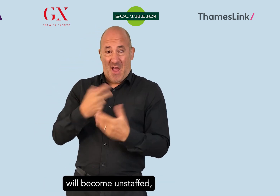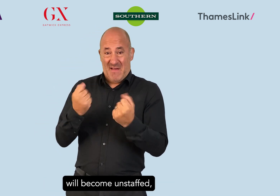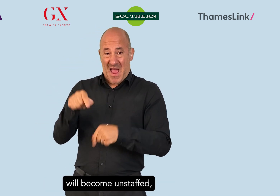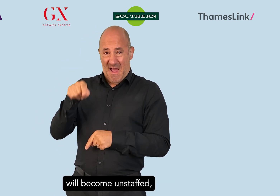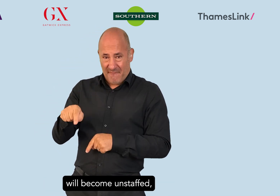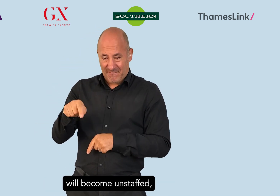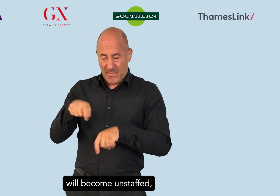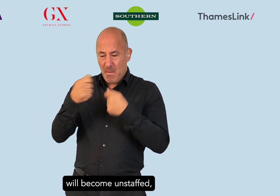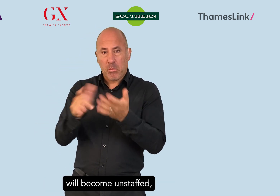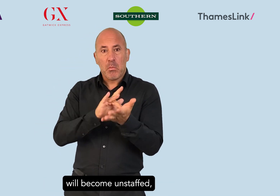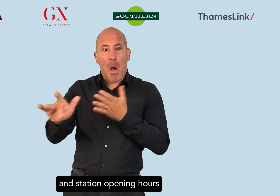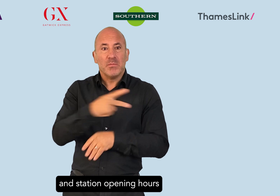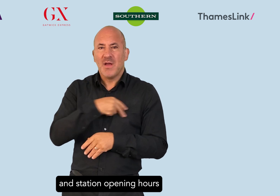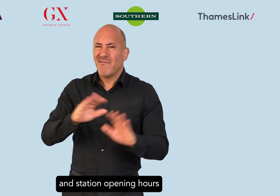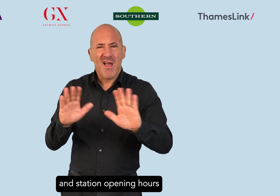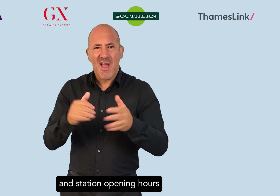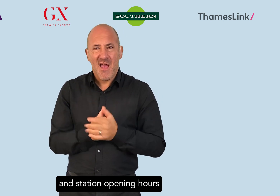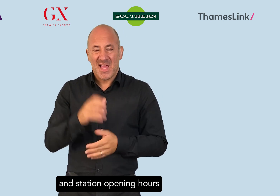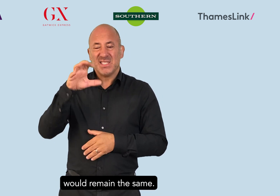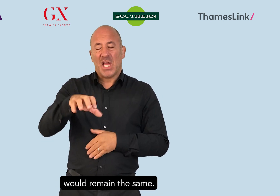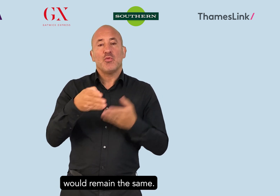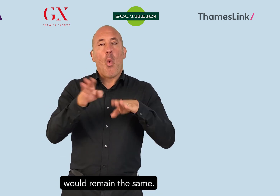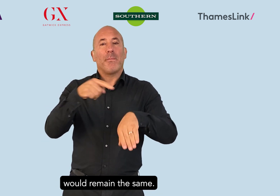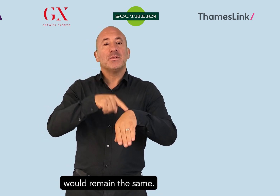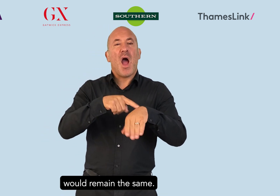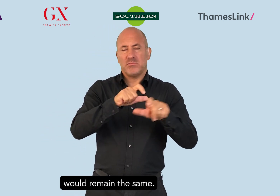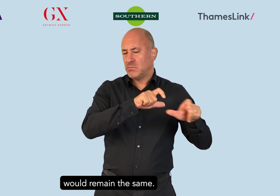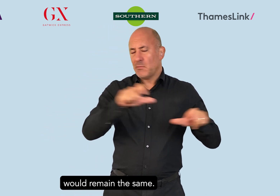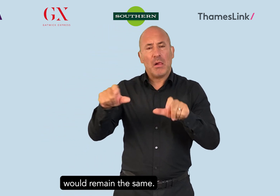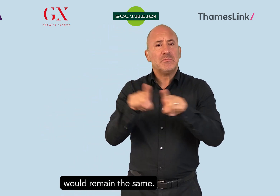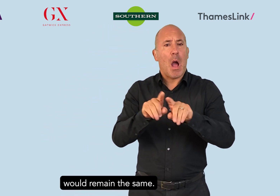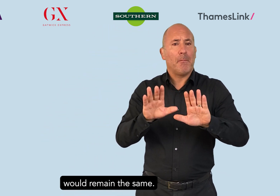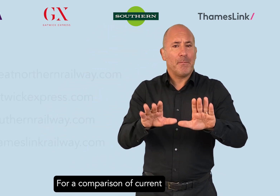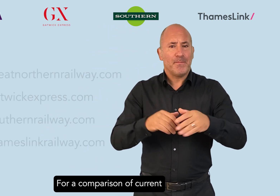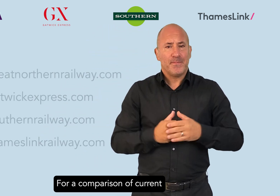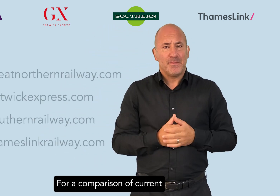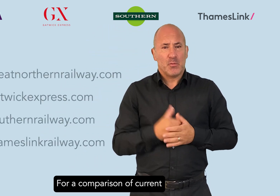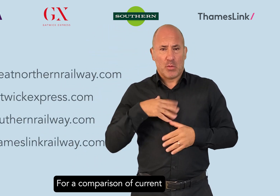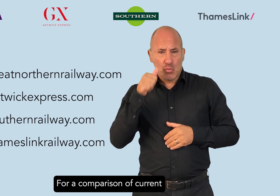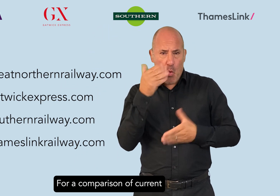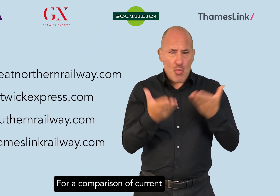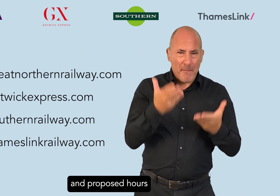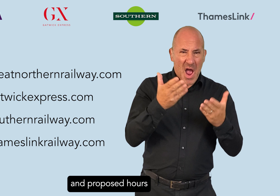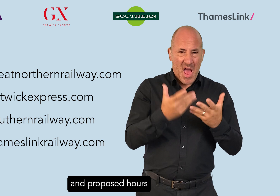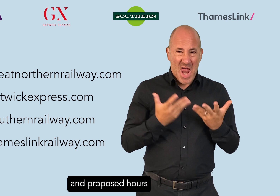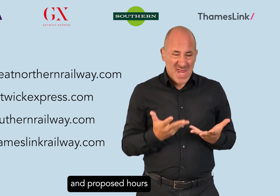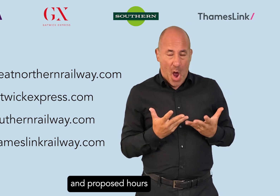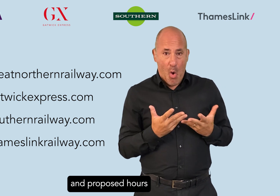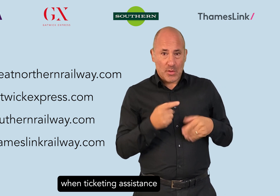become unstaffed and station opening hours would remain the same. For a comparison of current and proposed hours when